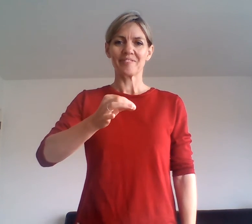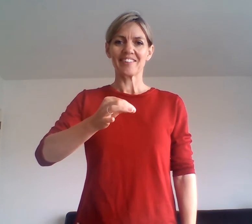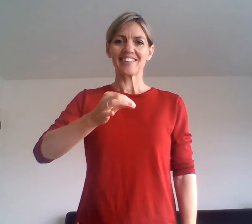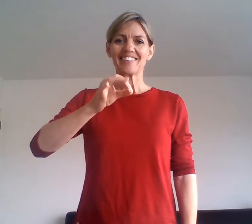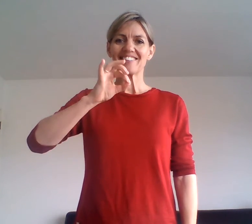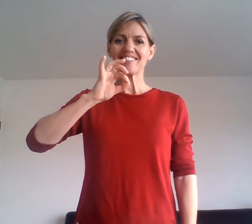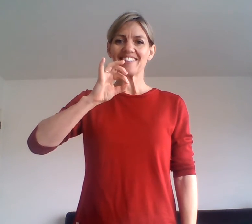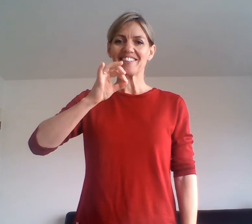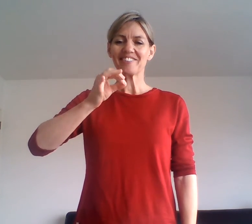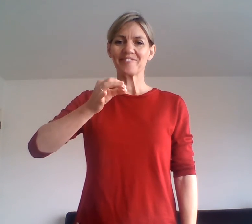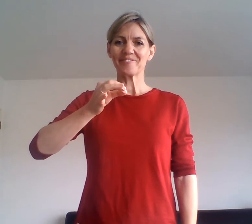Tea.